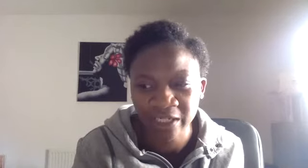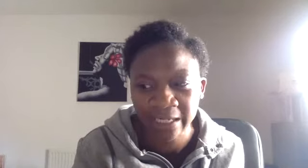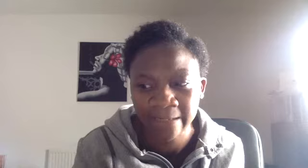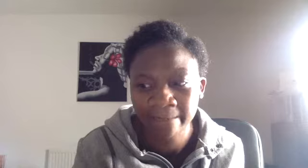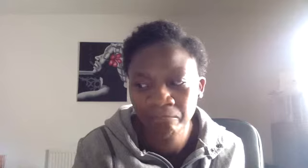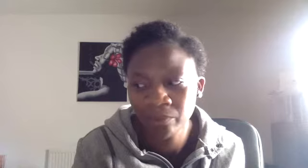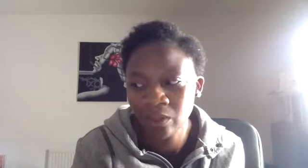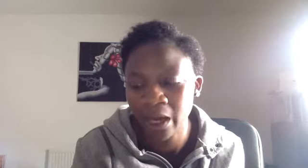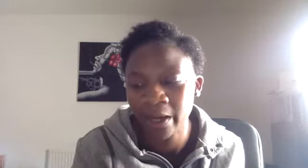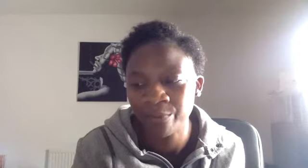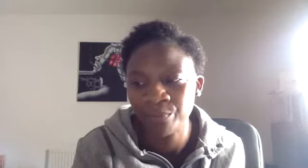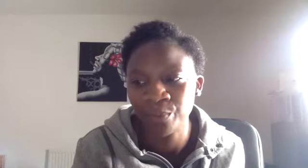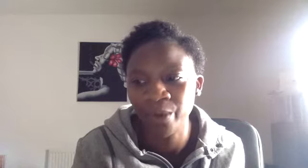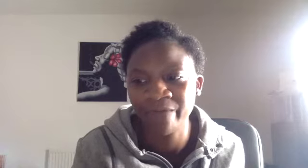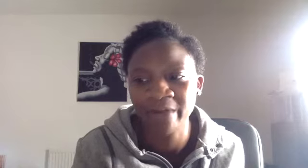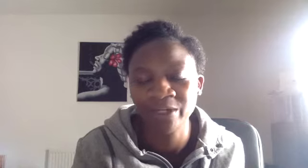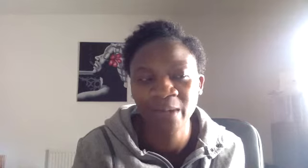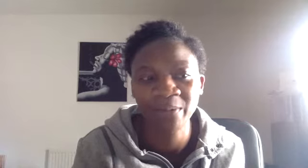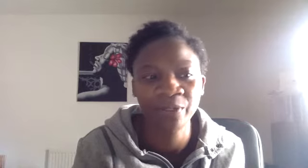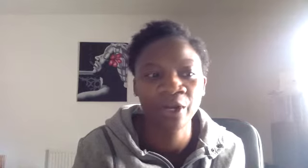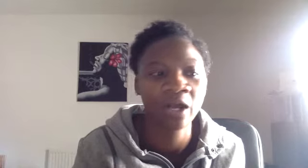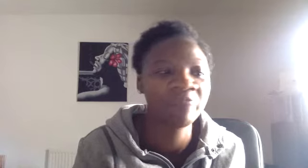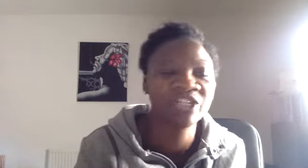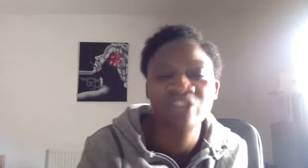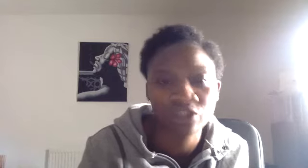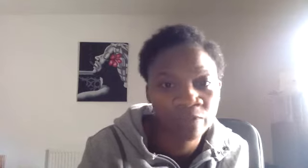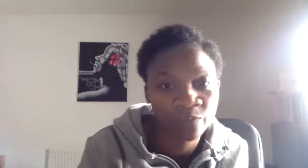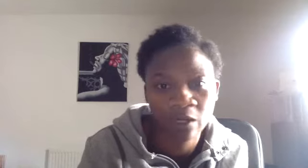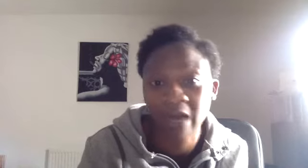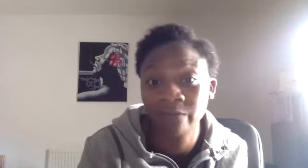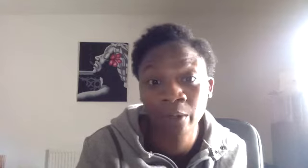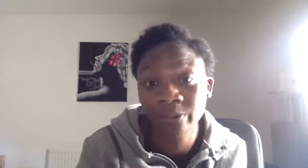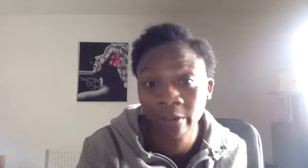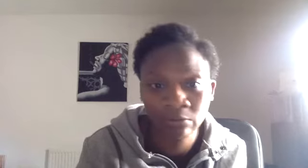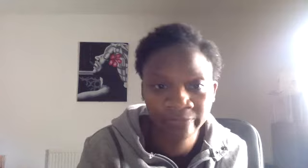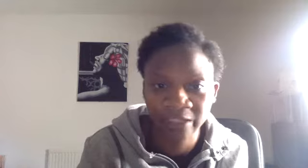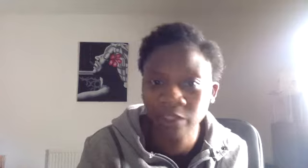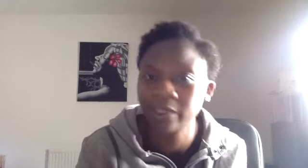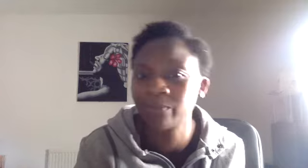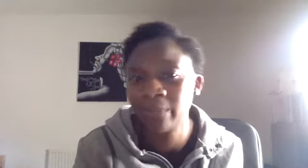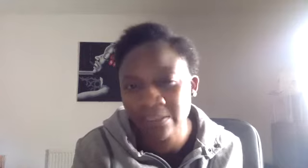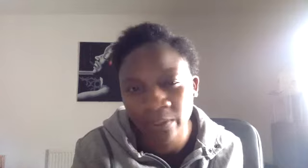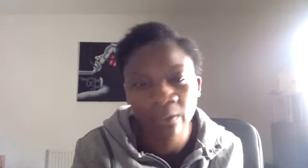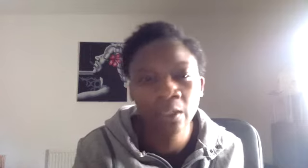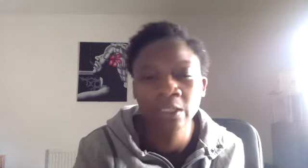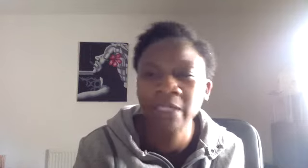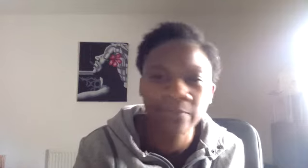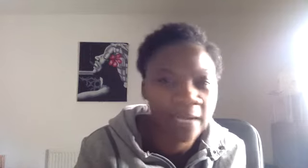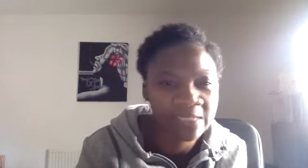were very much about people, you know, like I've been discharged from hospital. I have no protocol, had a total hip replacement, total knee replacement,